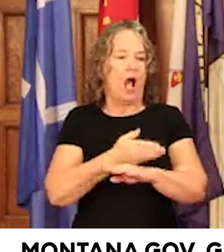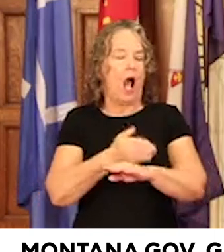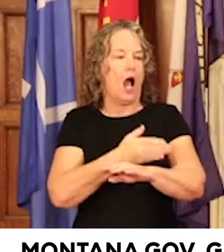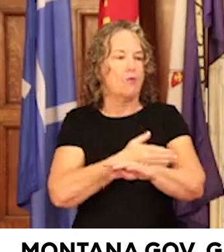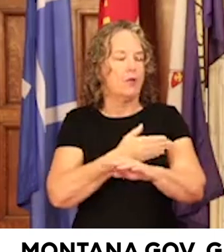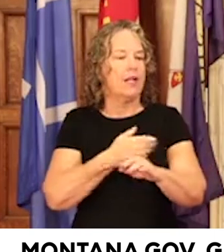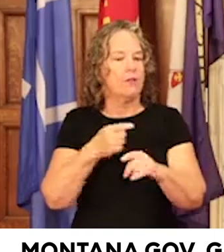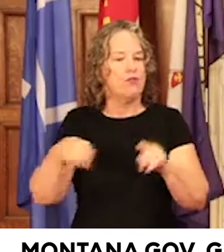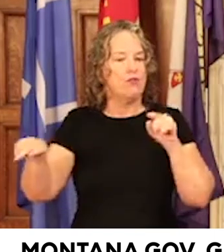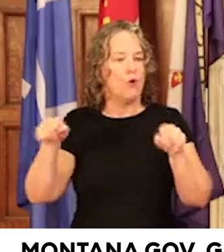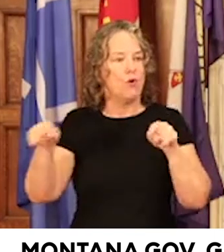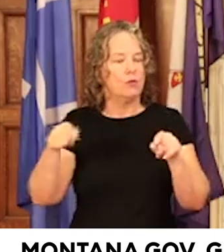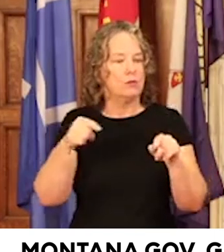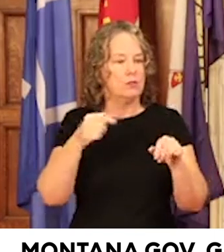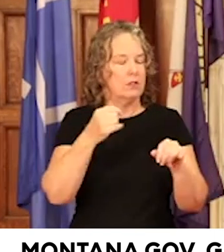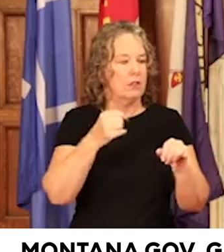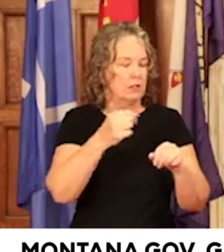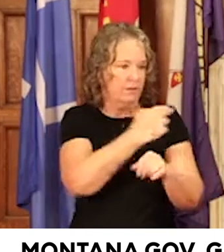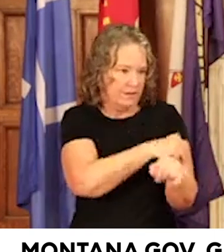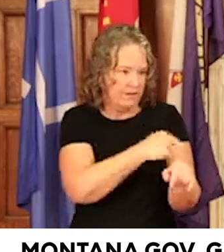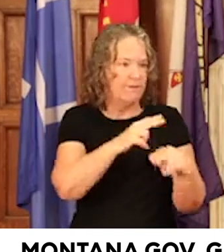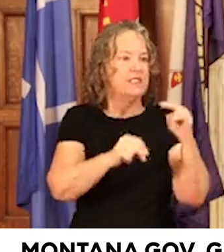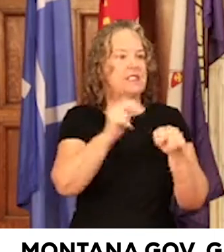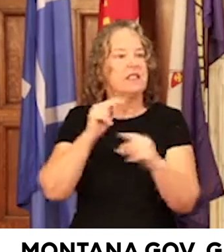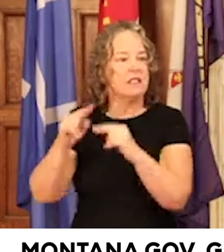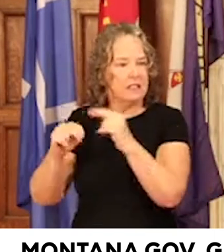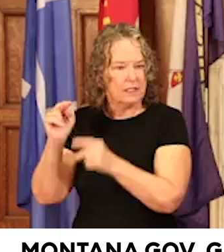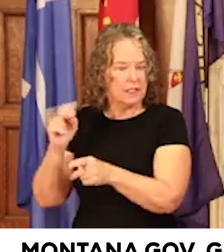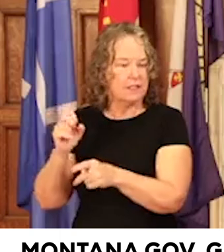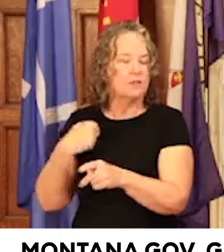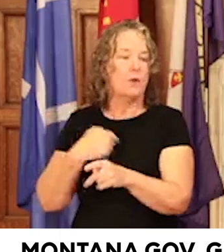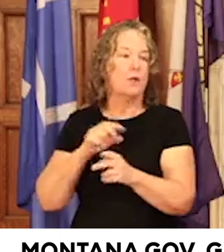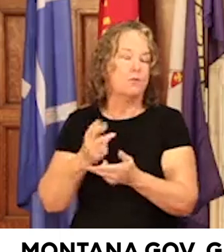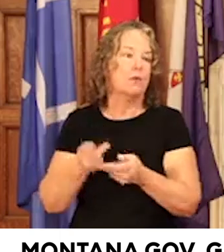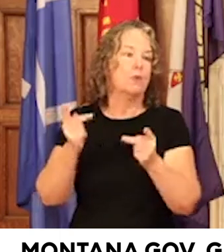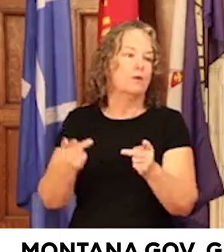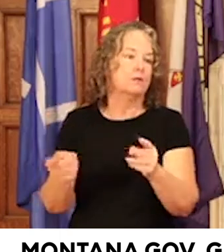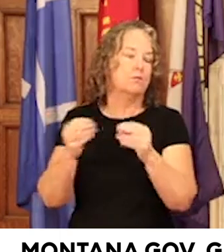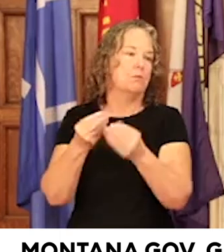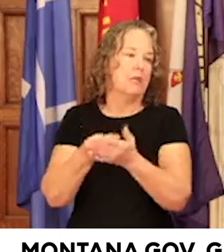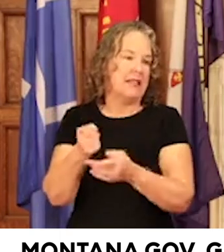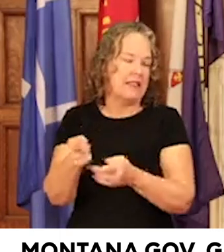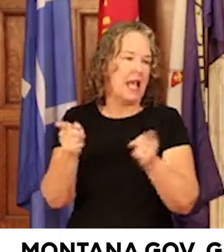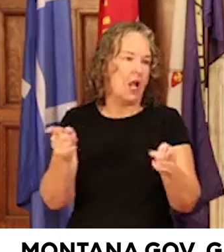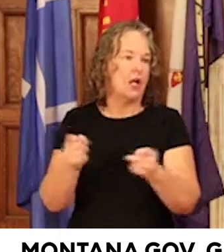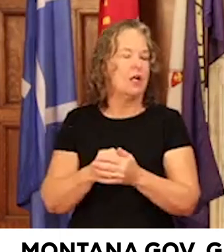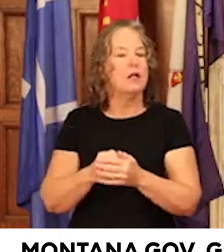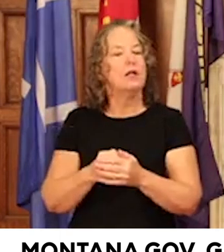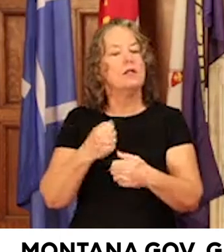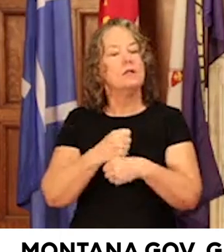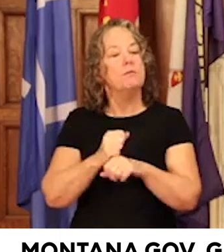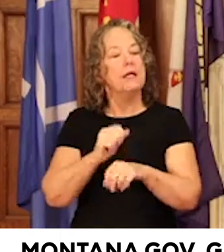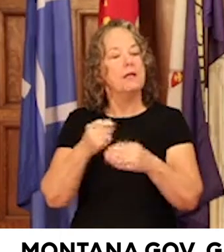$200 million there. And then the we need make infrastructure dollars available for workforce